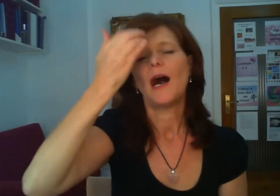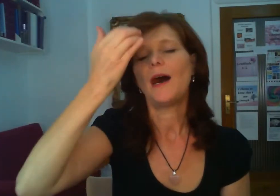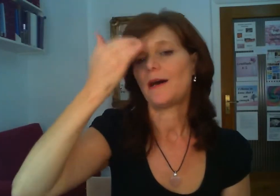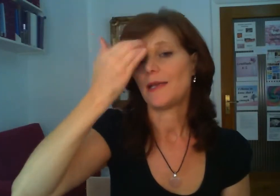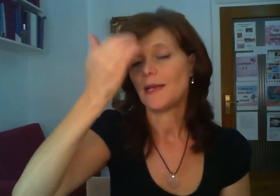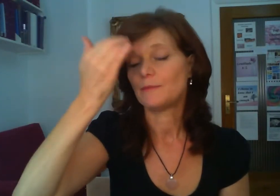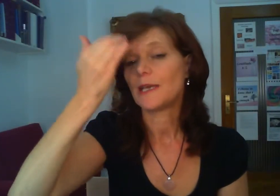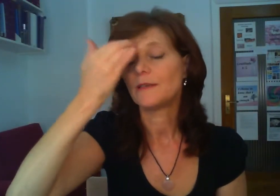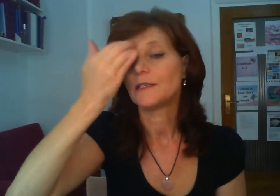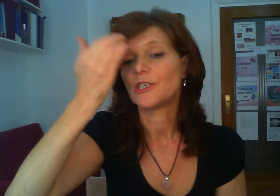i am technology